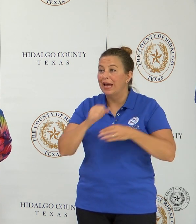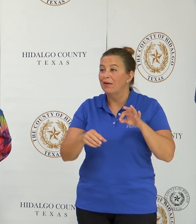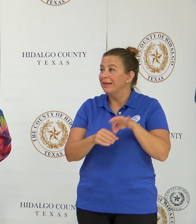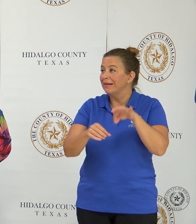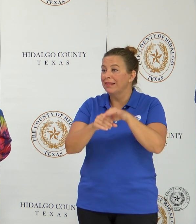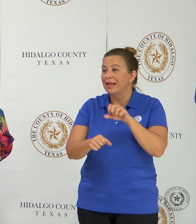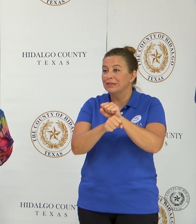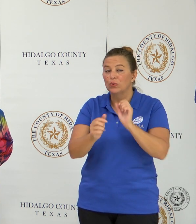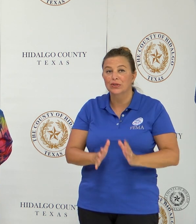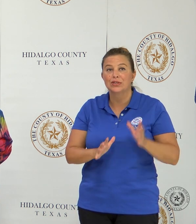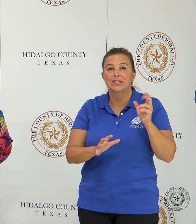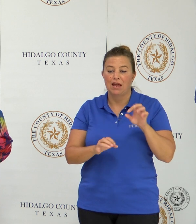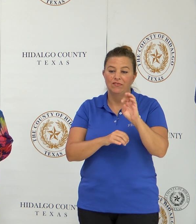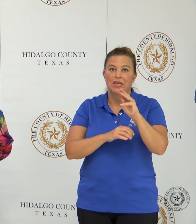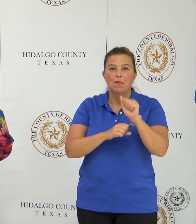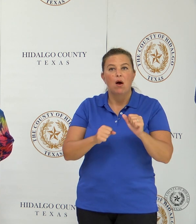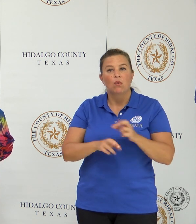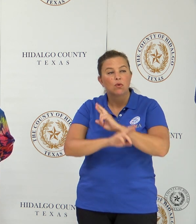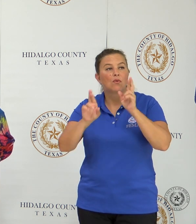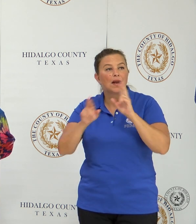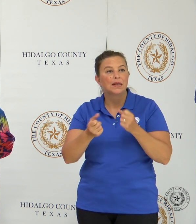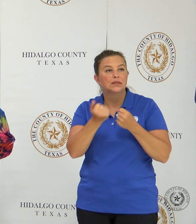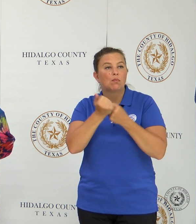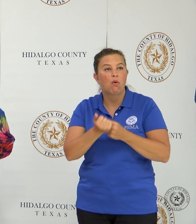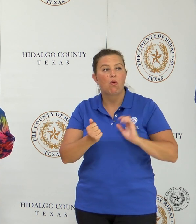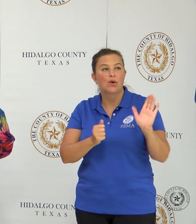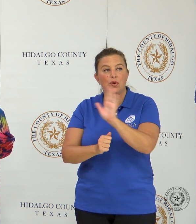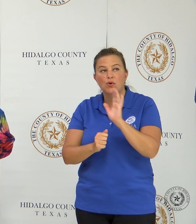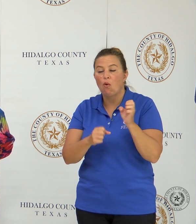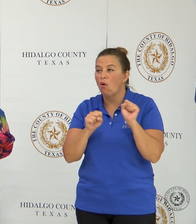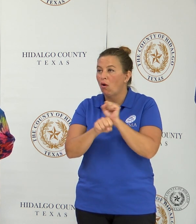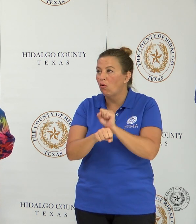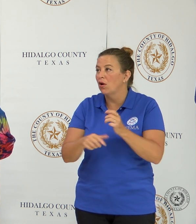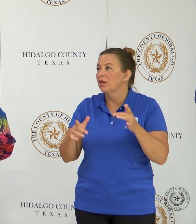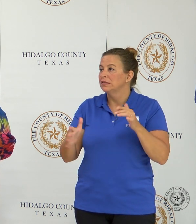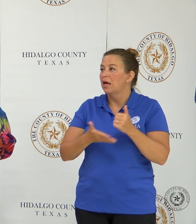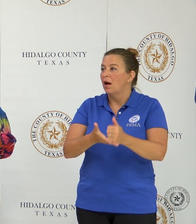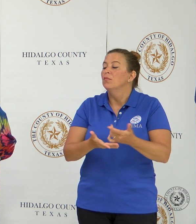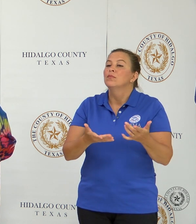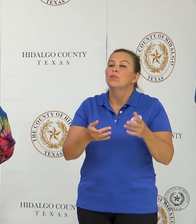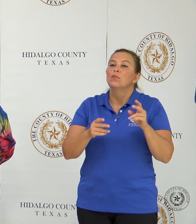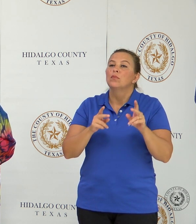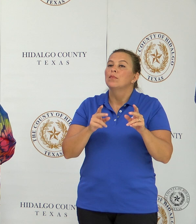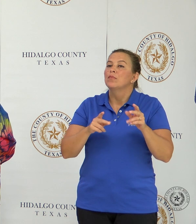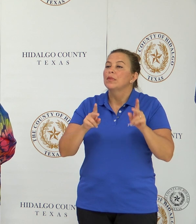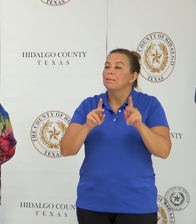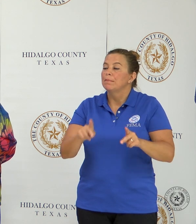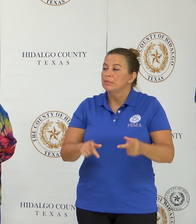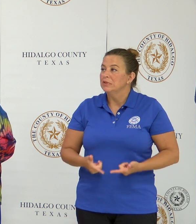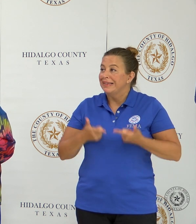FEMA. We stand ready to support all the efforts that are out here to help the residents bring their lives back to normal.